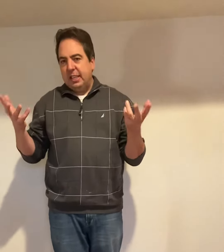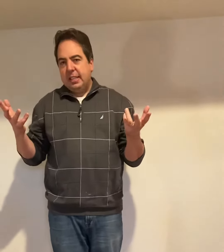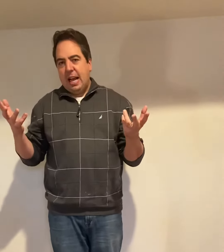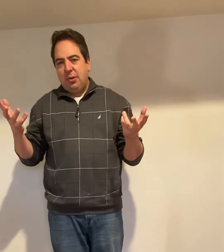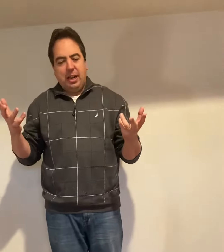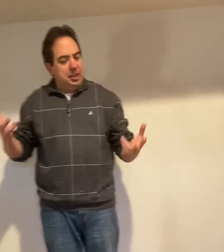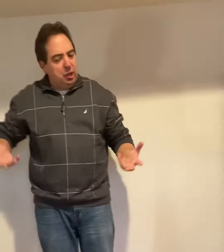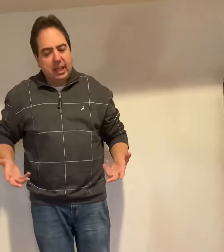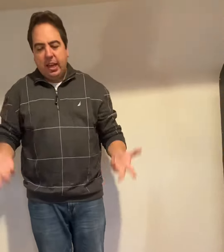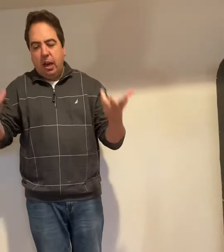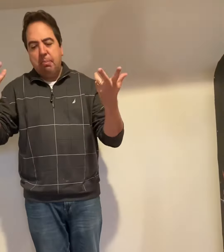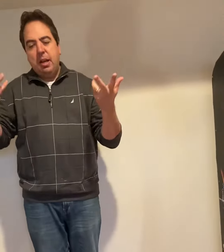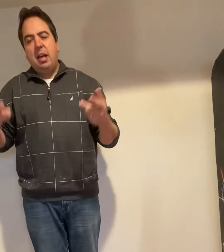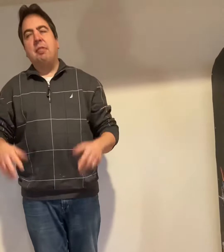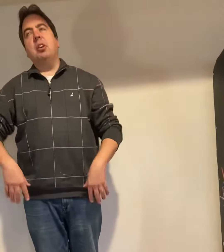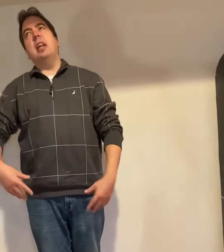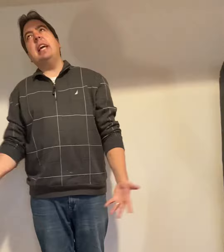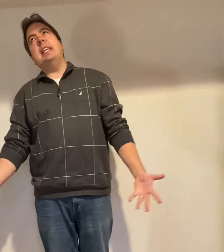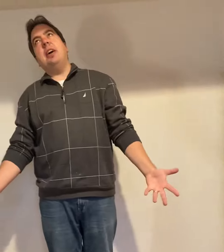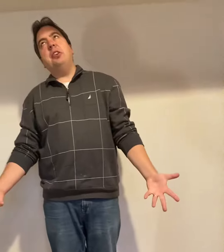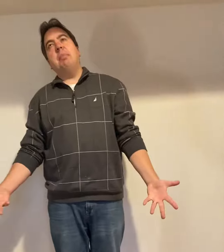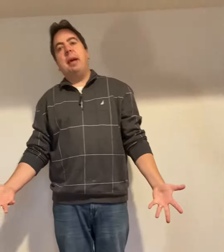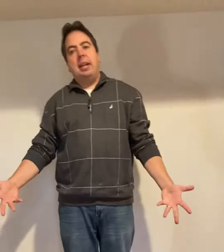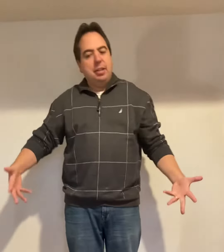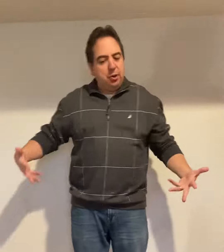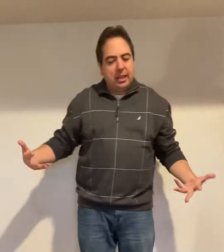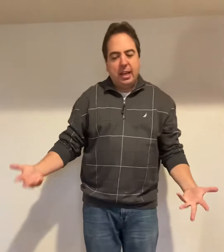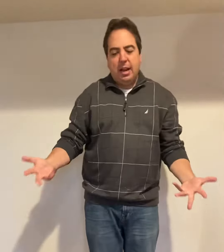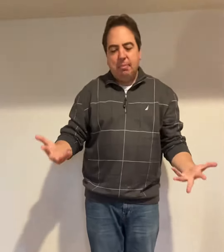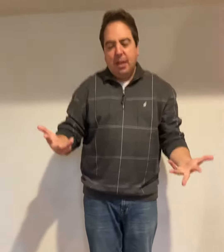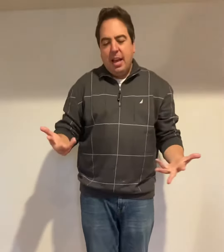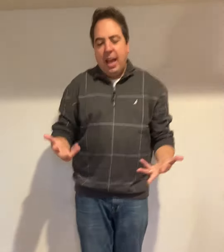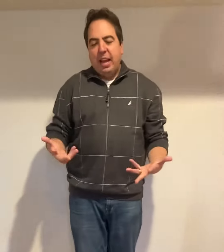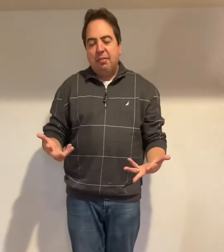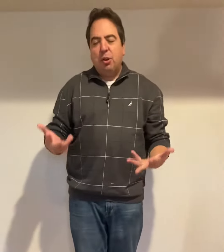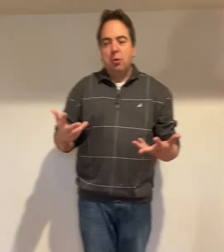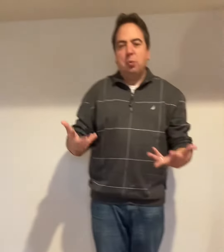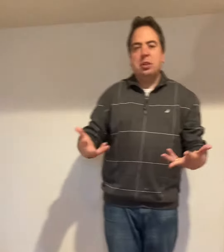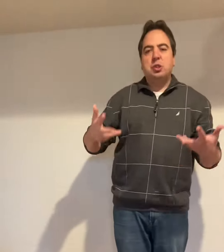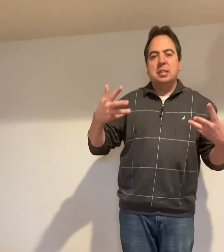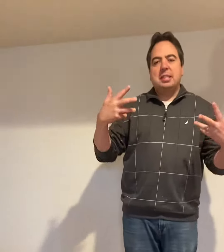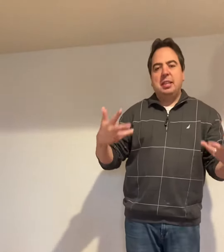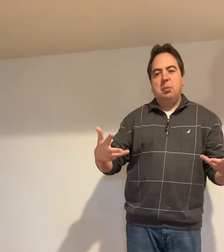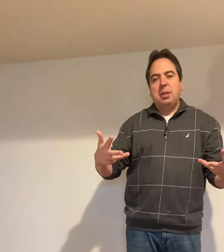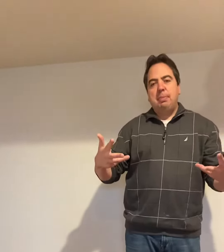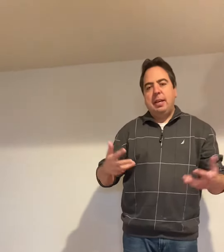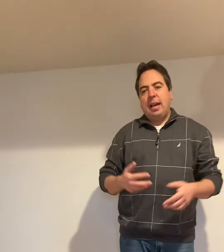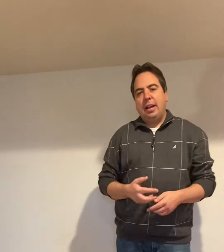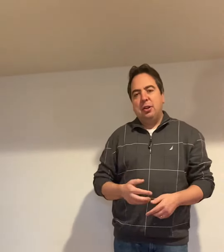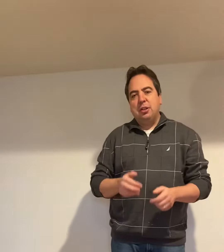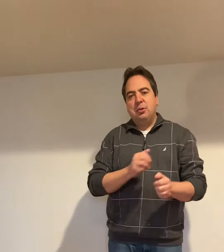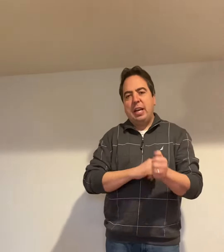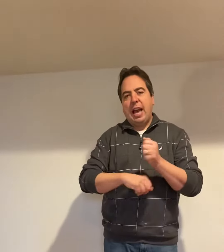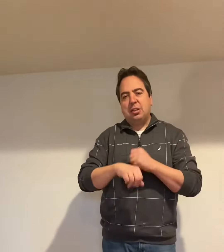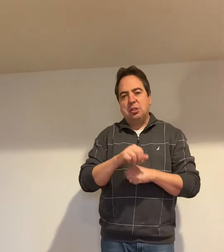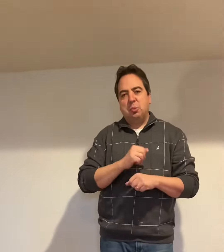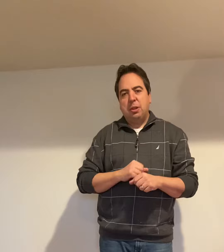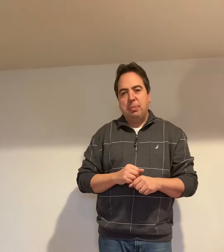down, I need you to get up. If you're laying down on your bed, I need you to get up. And if you know the words, you can sing with me, and you can do the actions with me